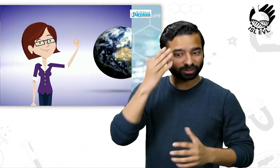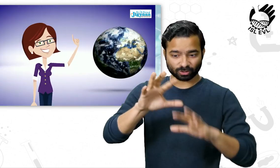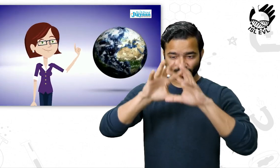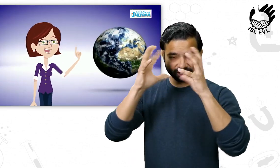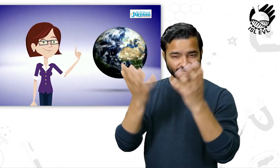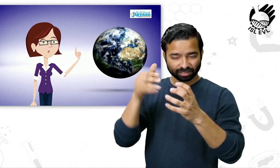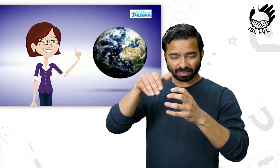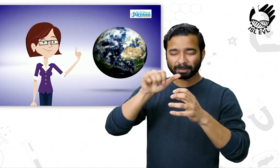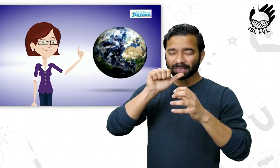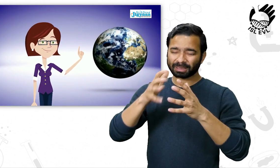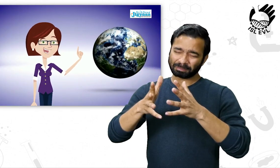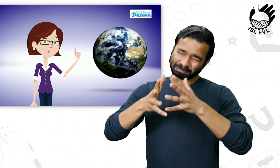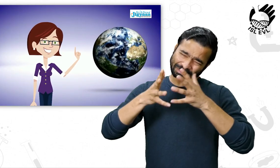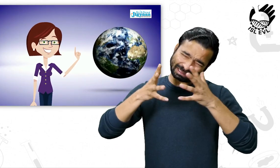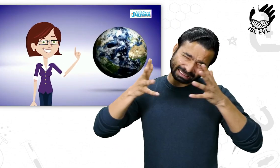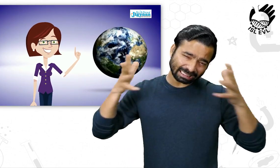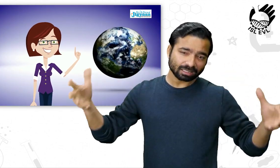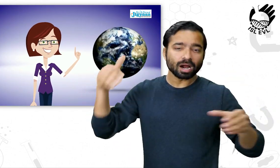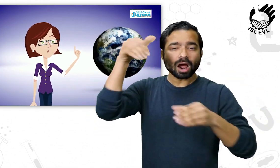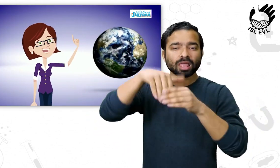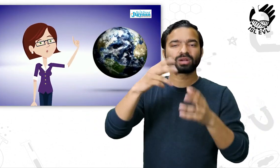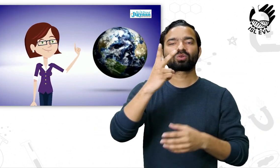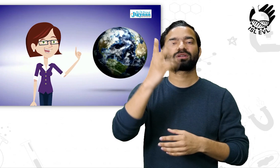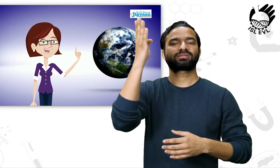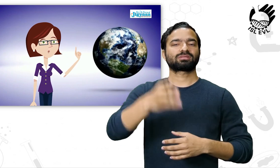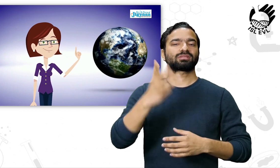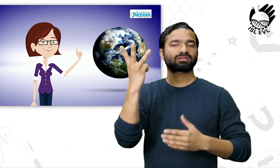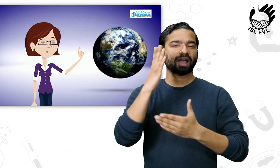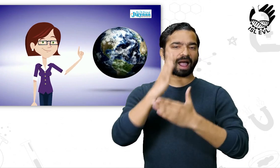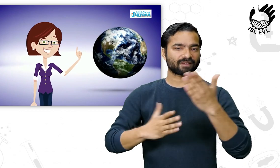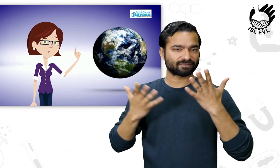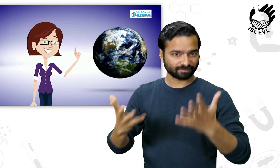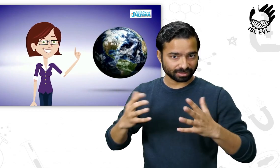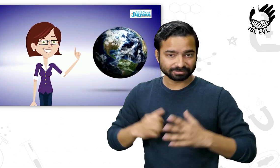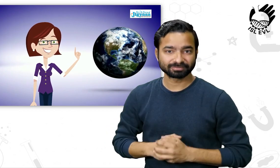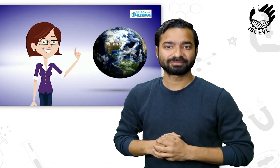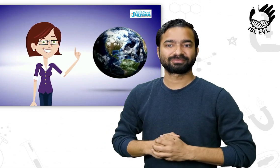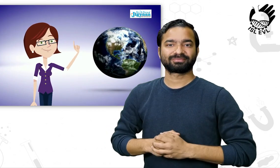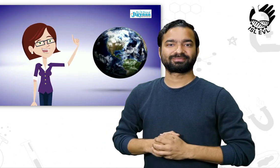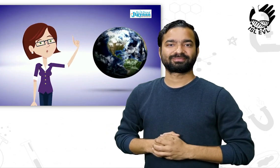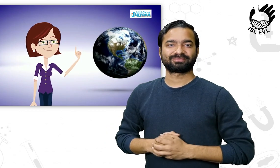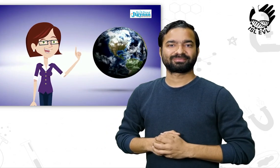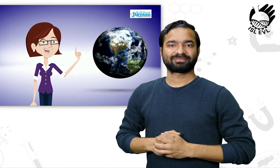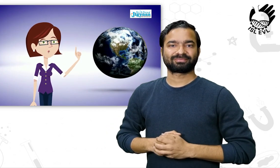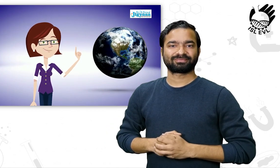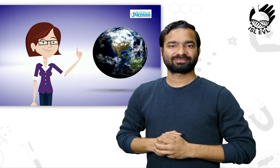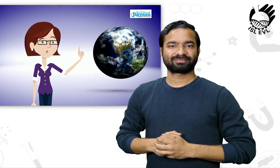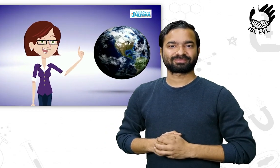Do you know, around two-third of Earth's surface is covered with water?